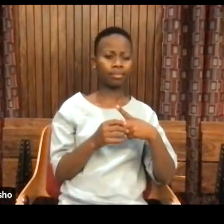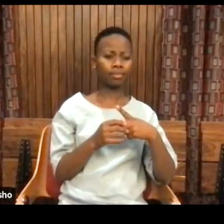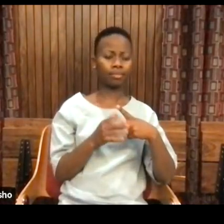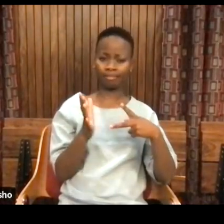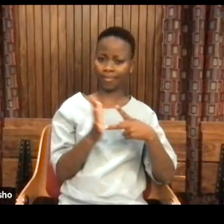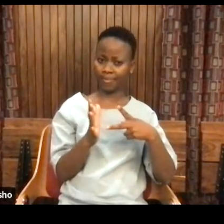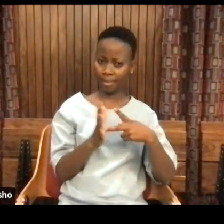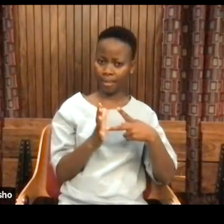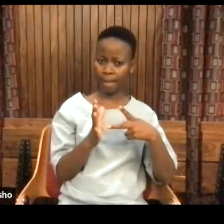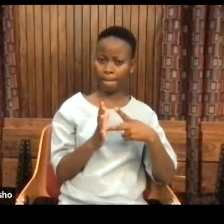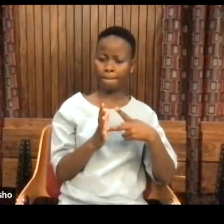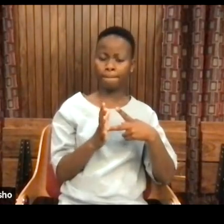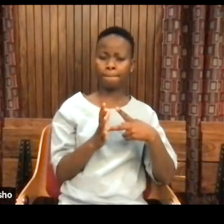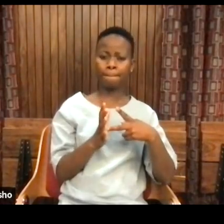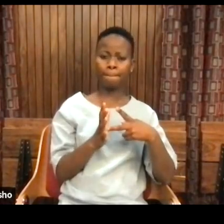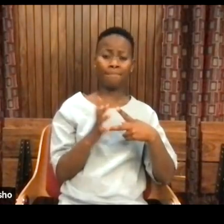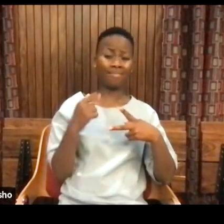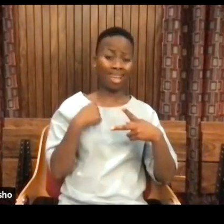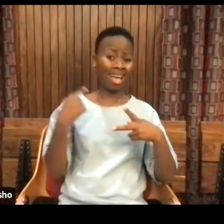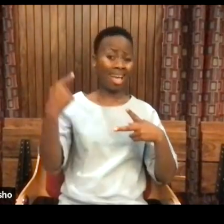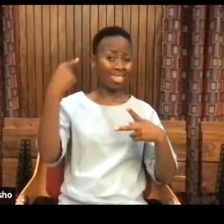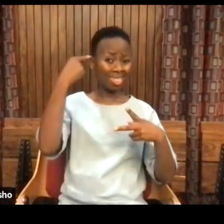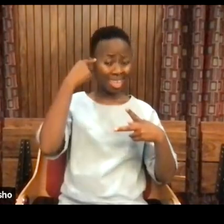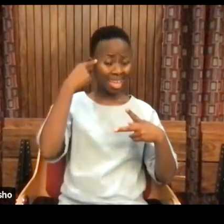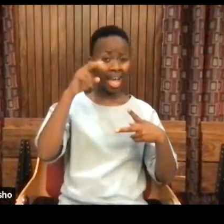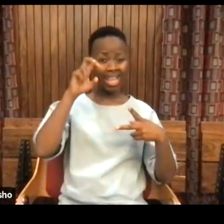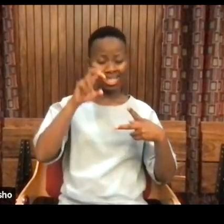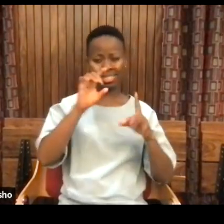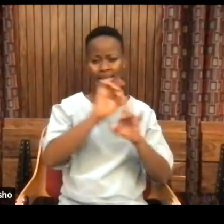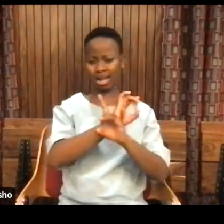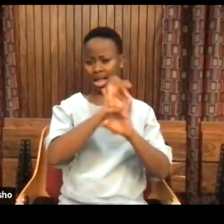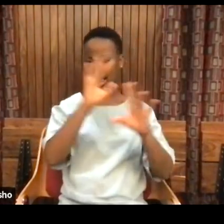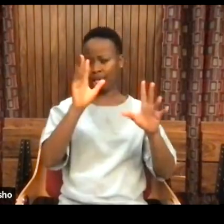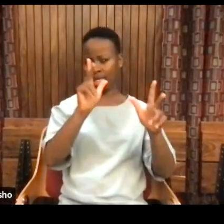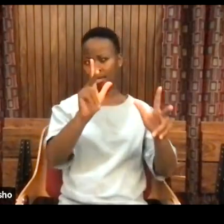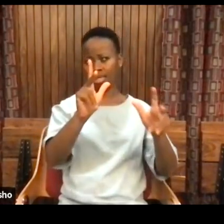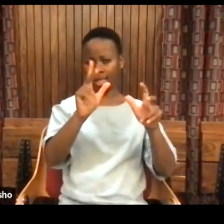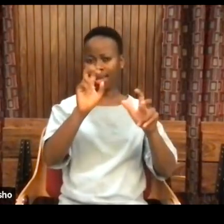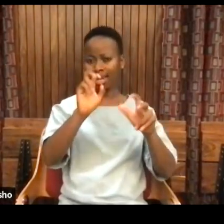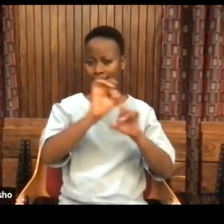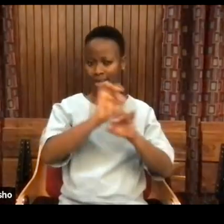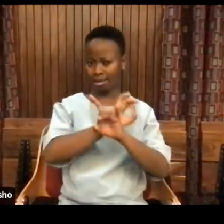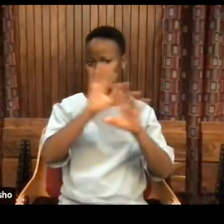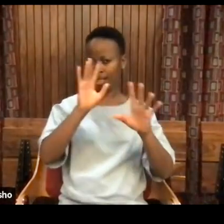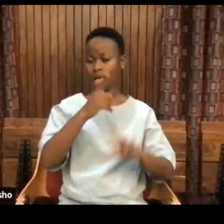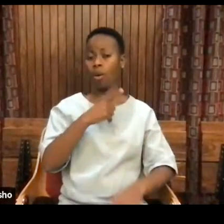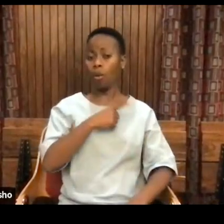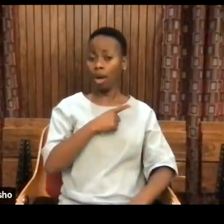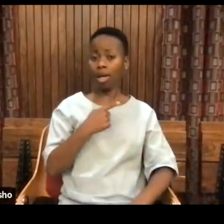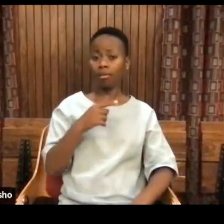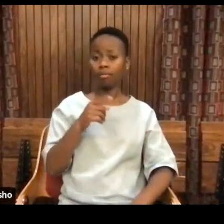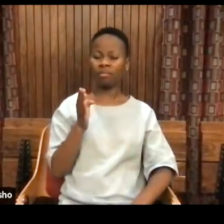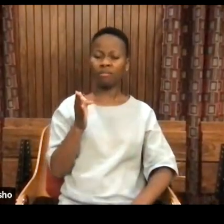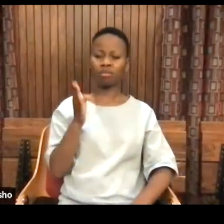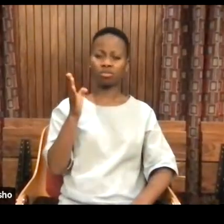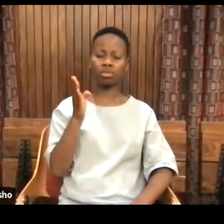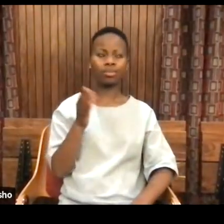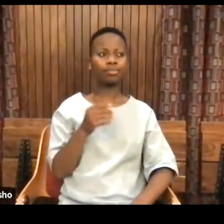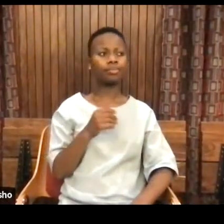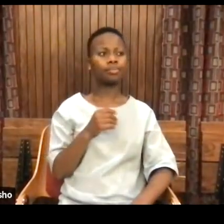The second question, I think maybe I need clarity, so that in the future, I will